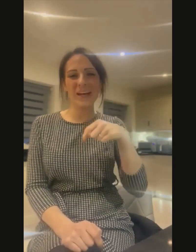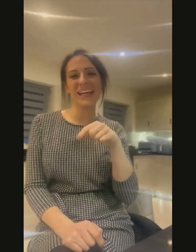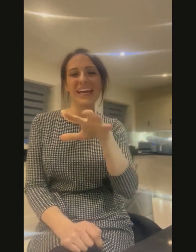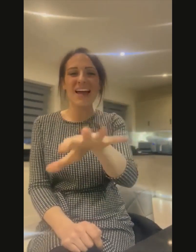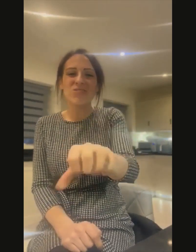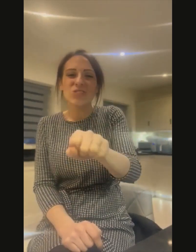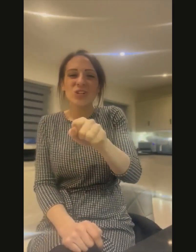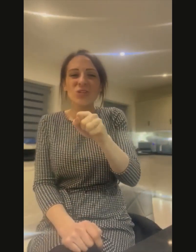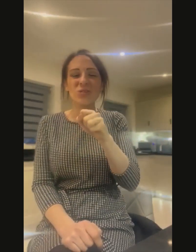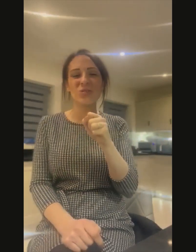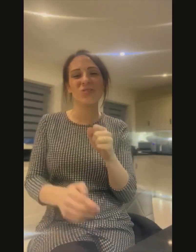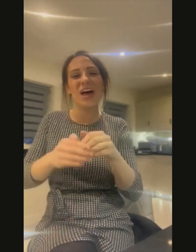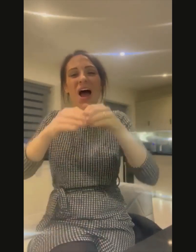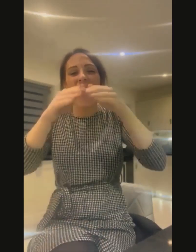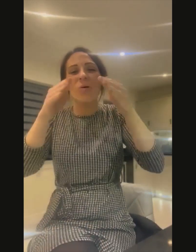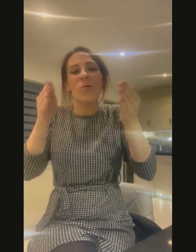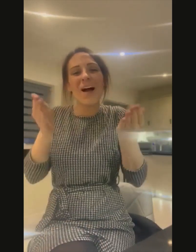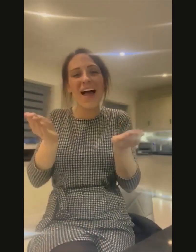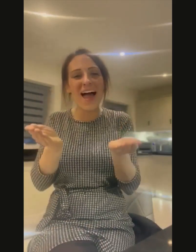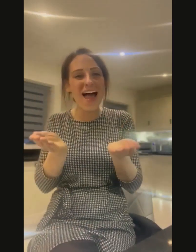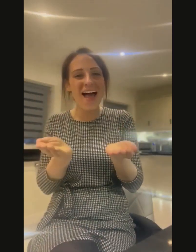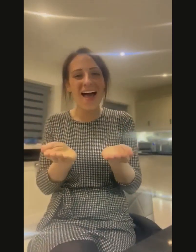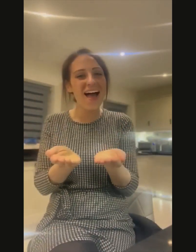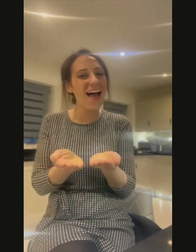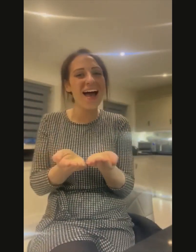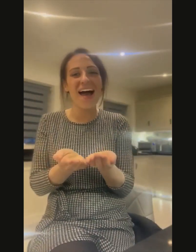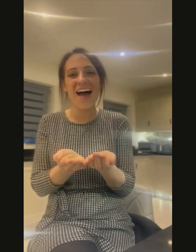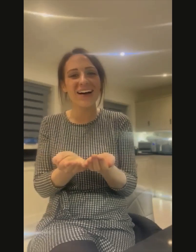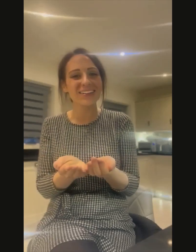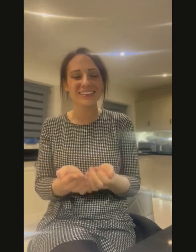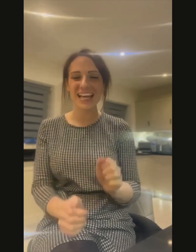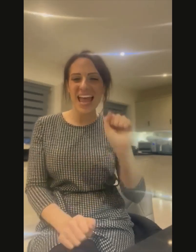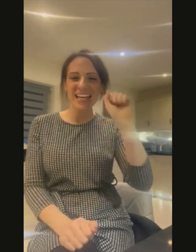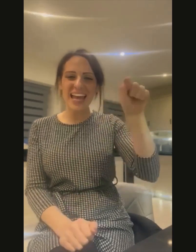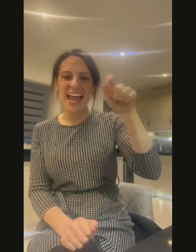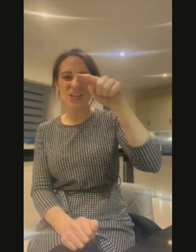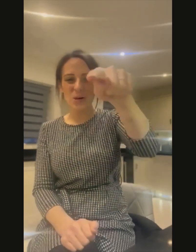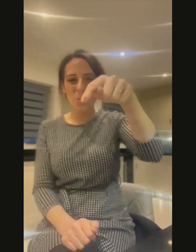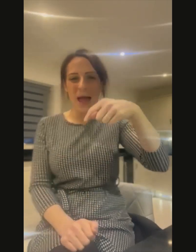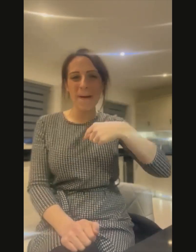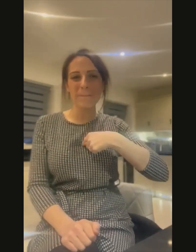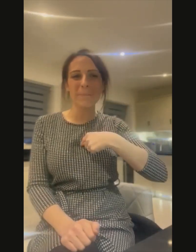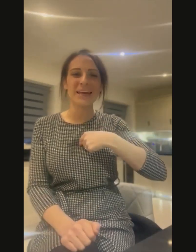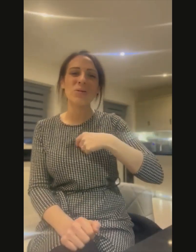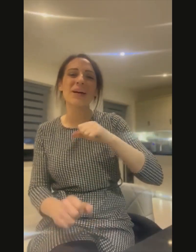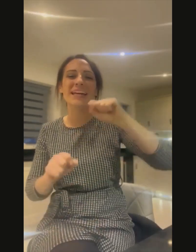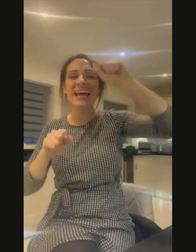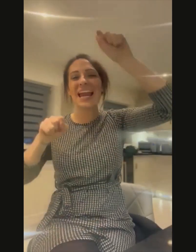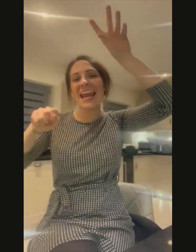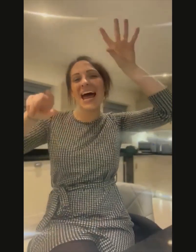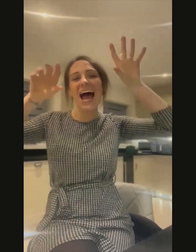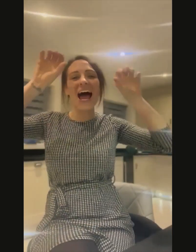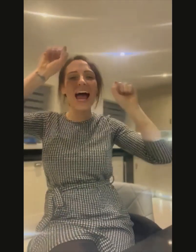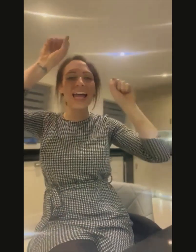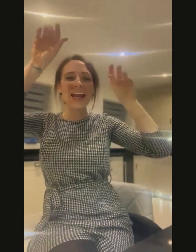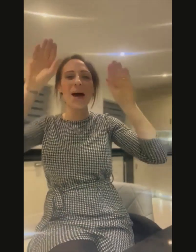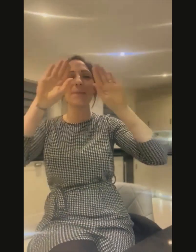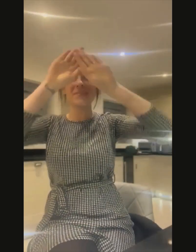can rule the world Yeah, you and me, we can light up the